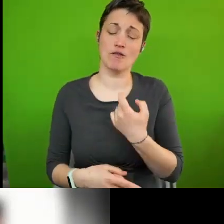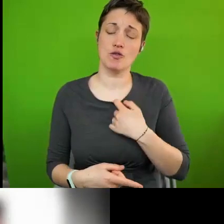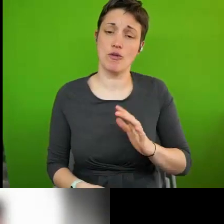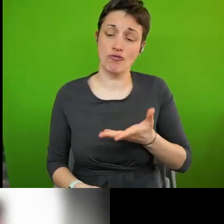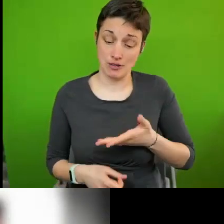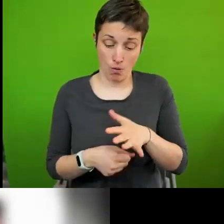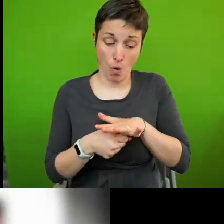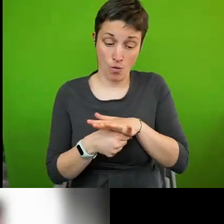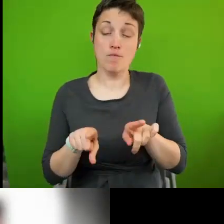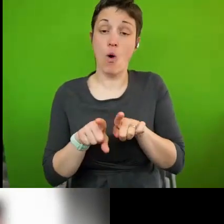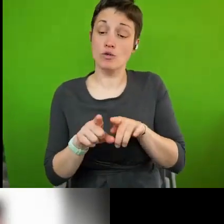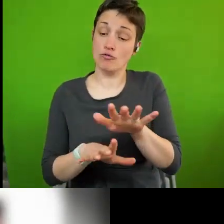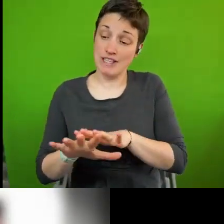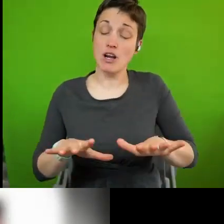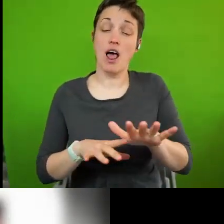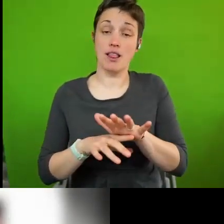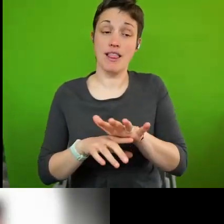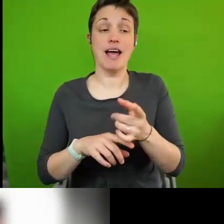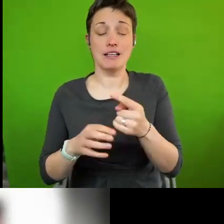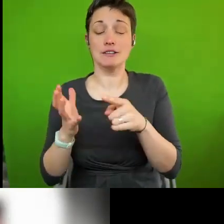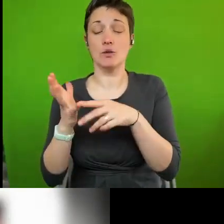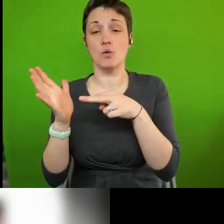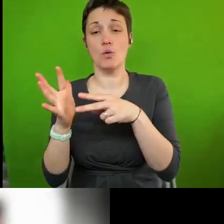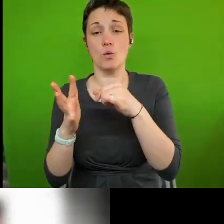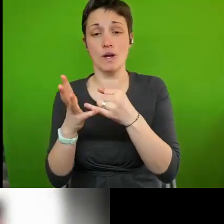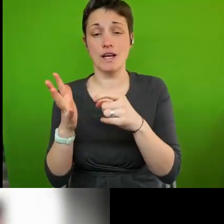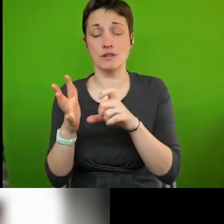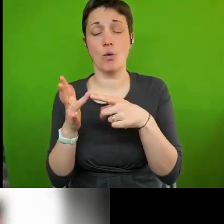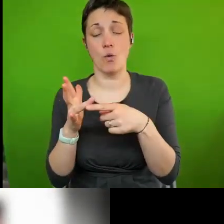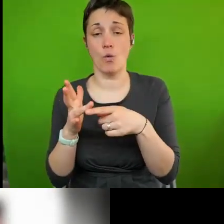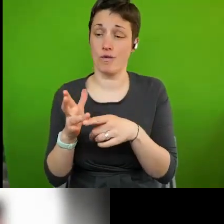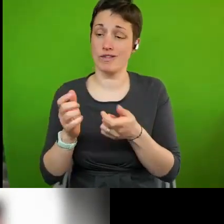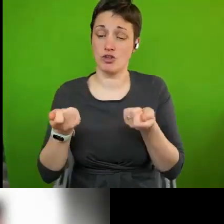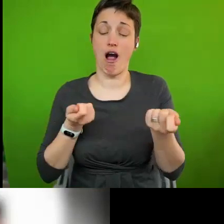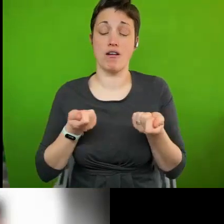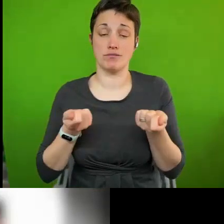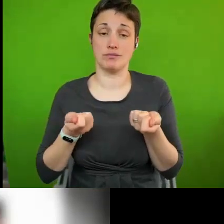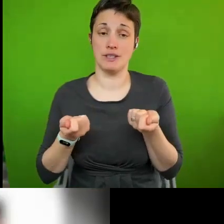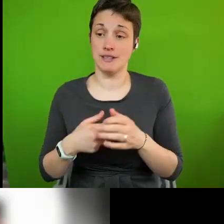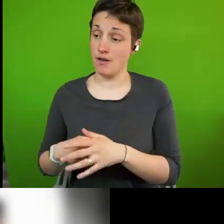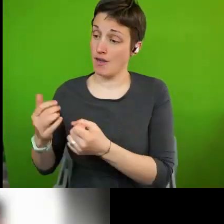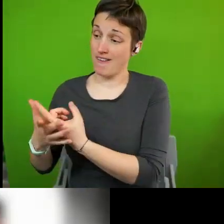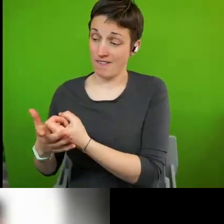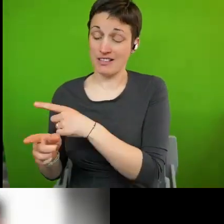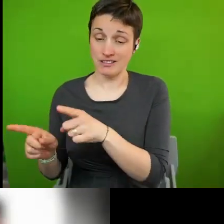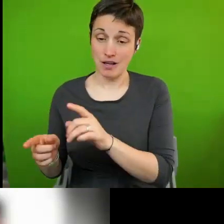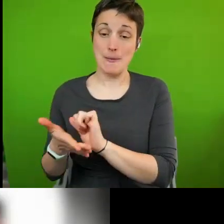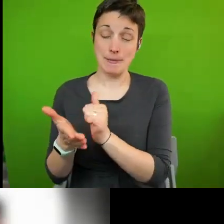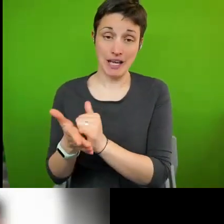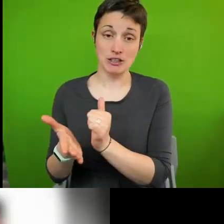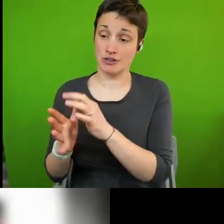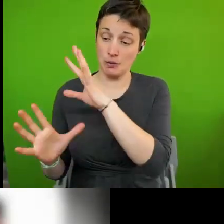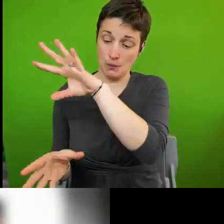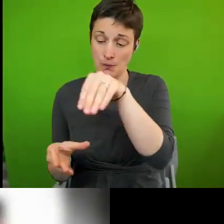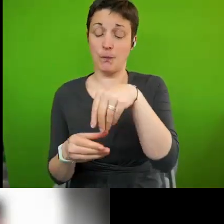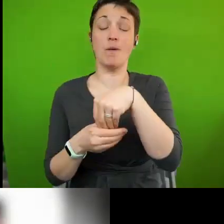regional levels, and as a UNESCO Chair. These events and associated publications have